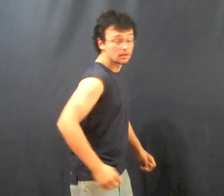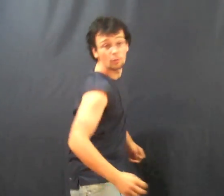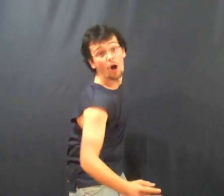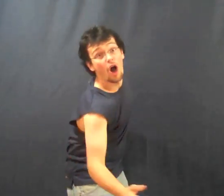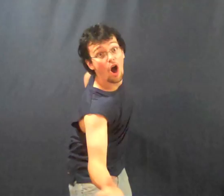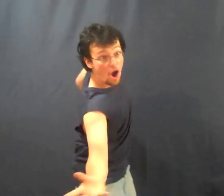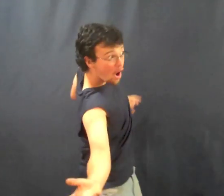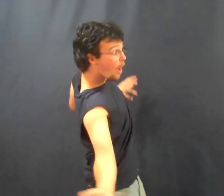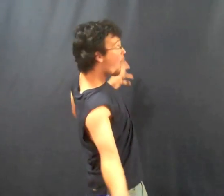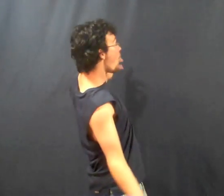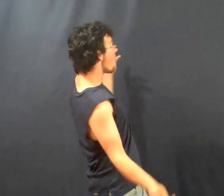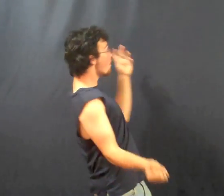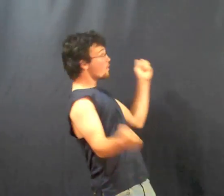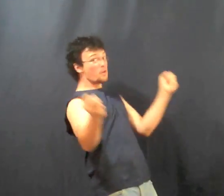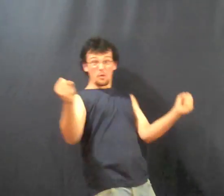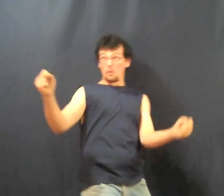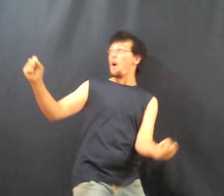Whoa Whoa